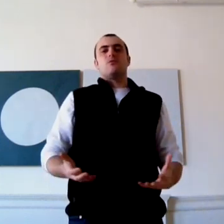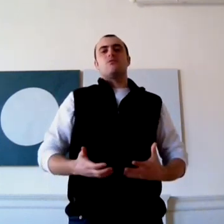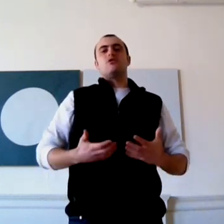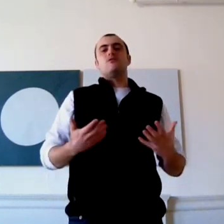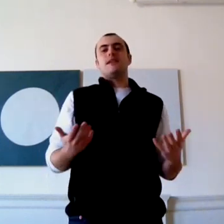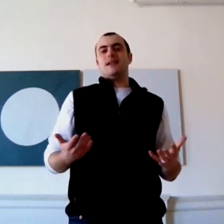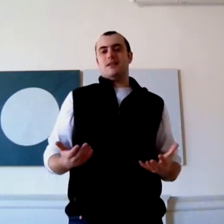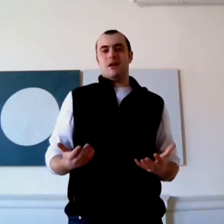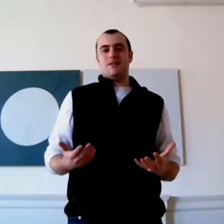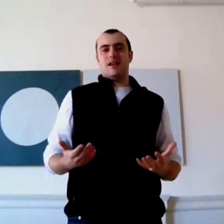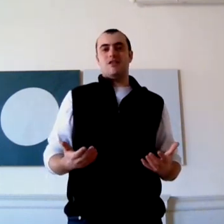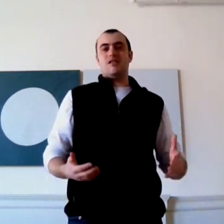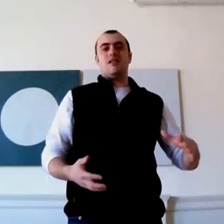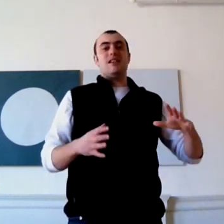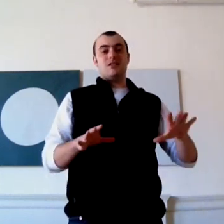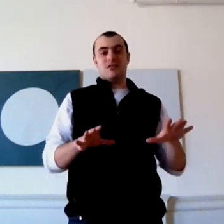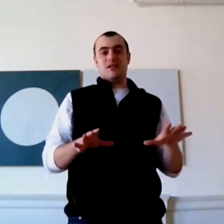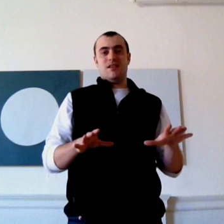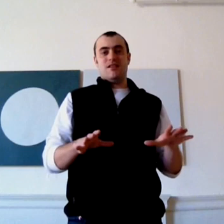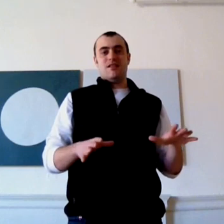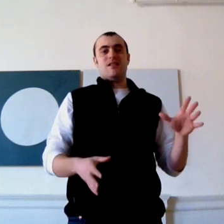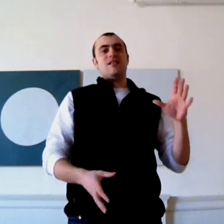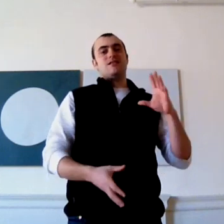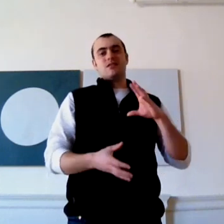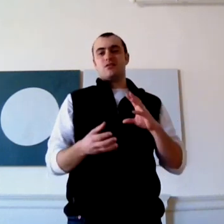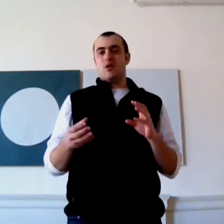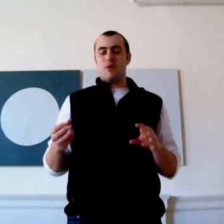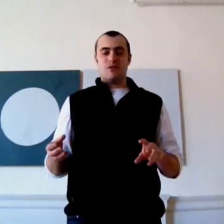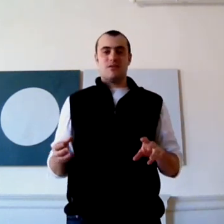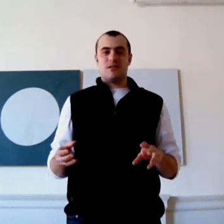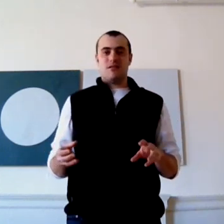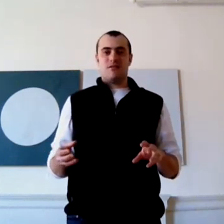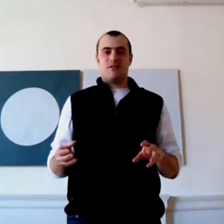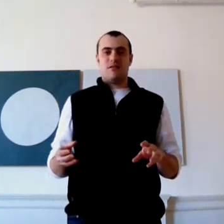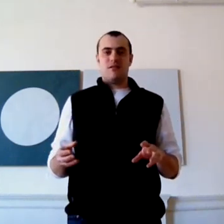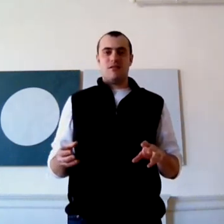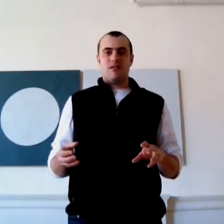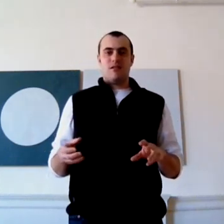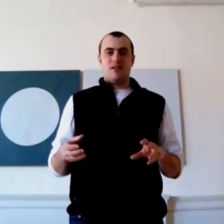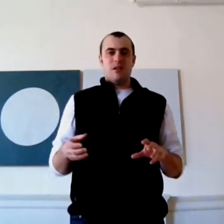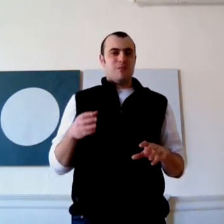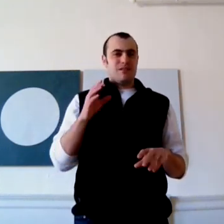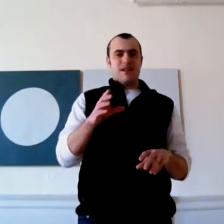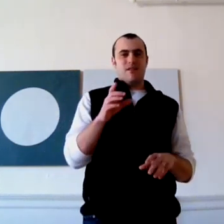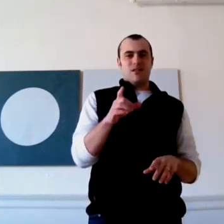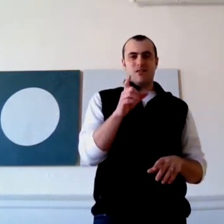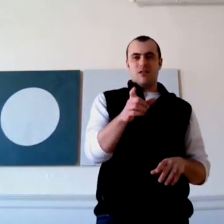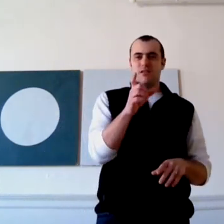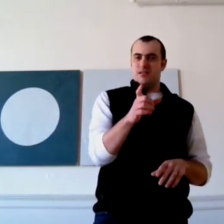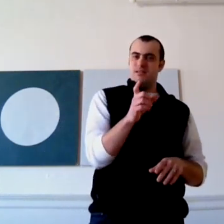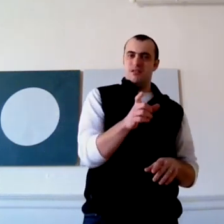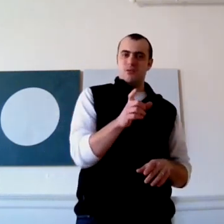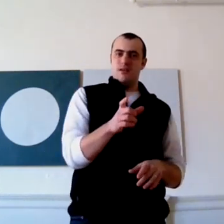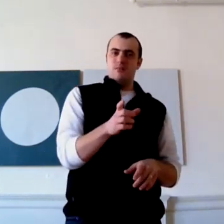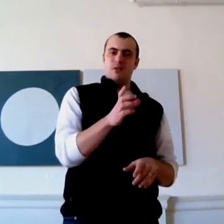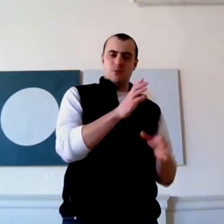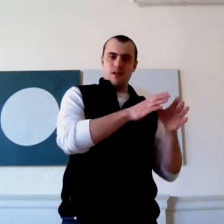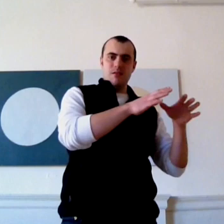rejuvenating about Tai Chi initially, is the slow motion stuff. But see, having a nerve is situated between the